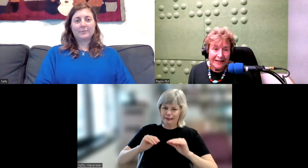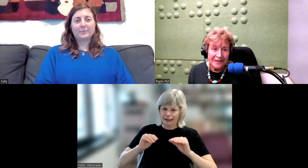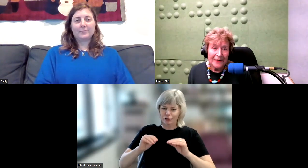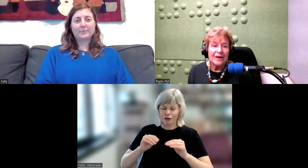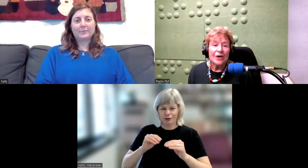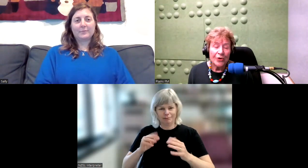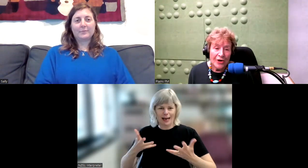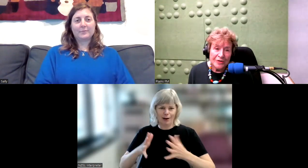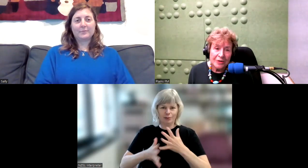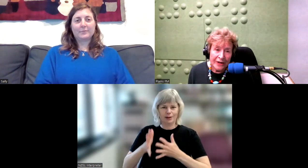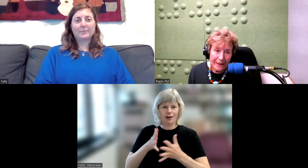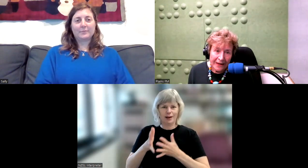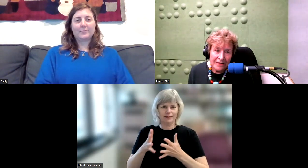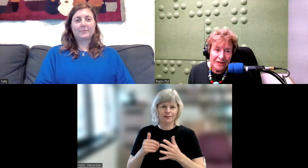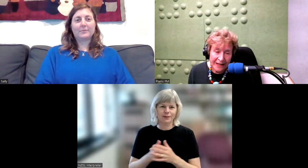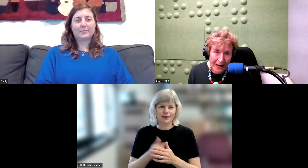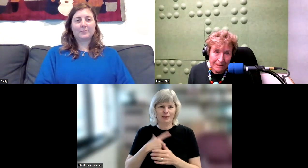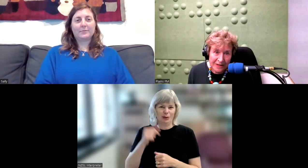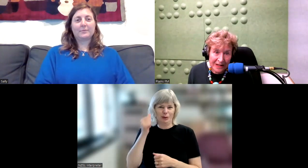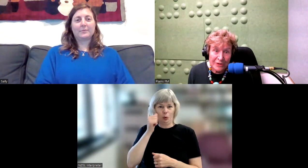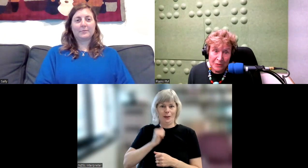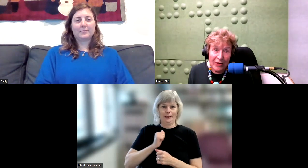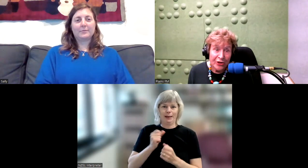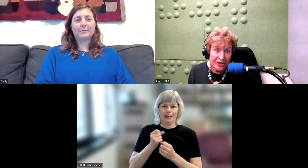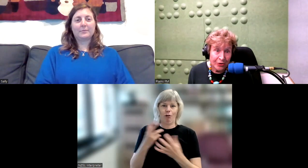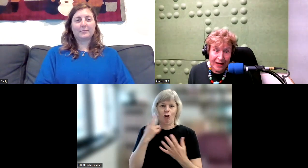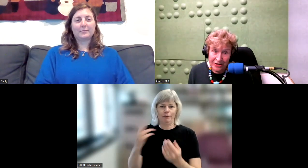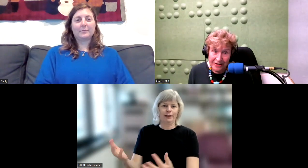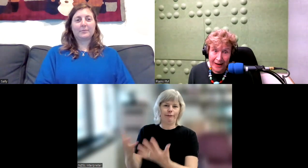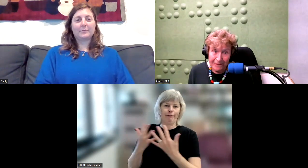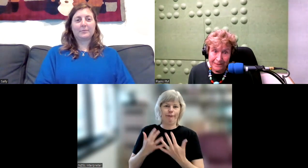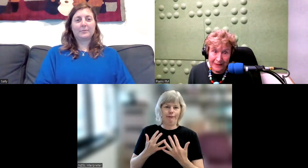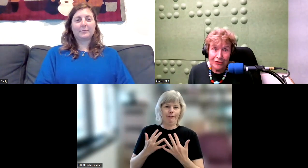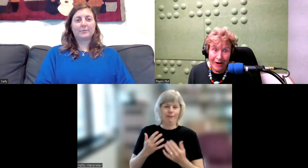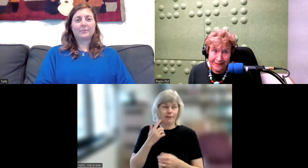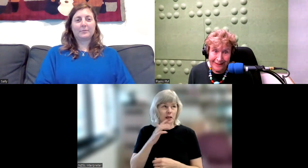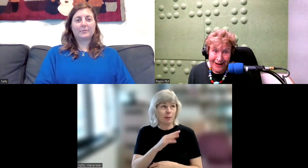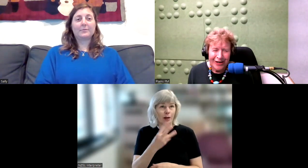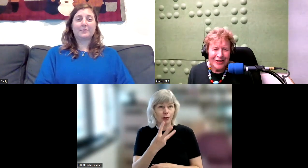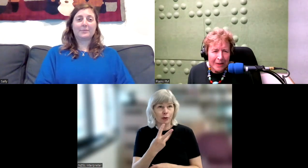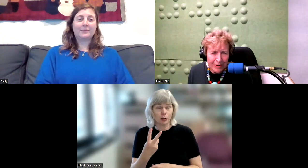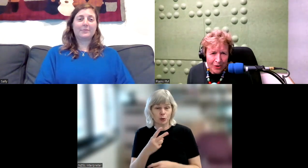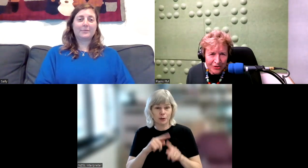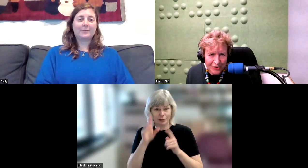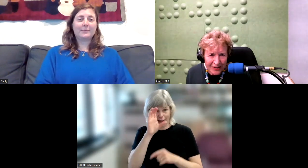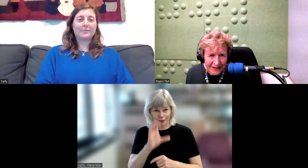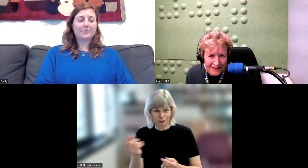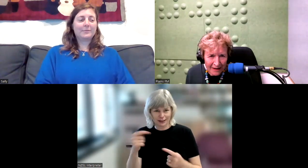with those that were coming to the games. was about 32 nations came. It was great. So that promoted New Zealand Sign